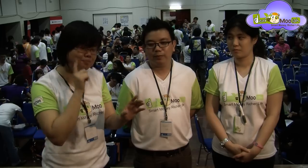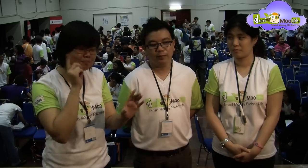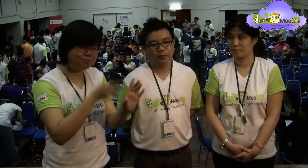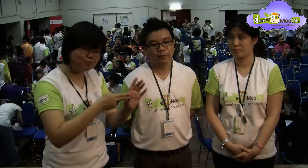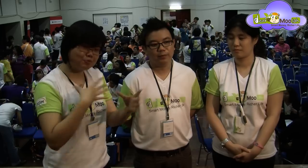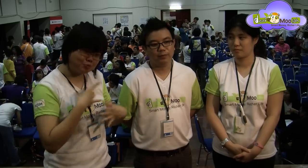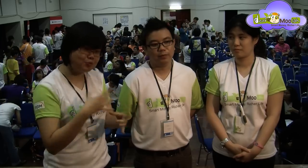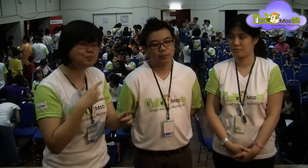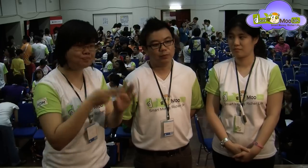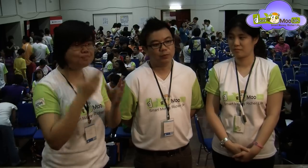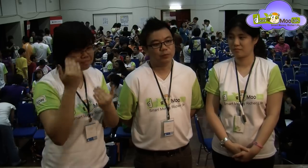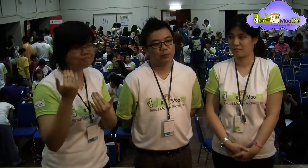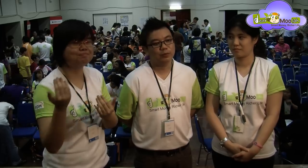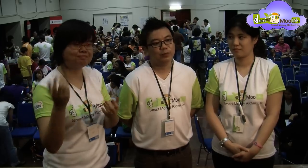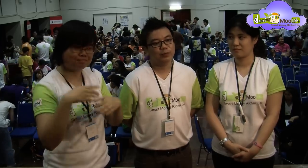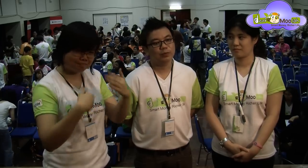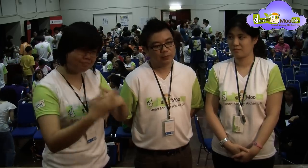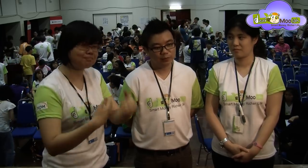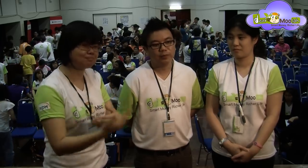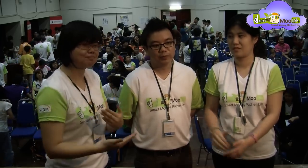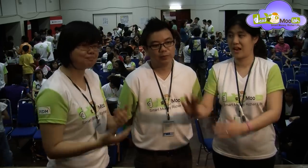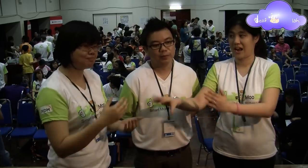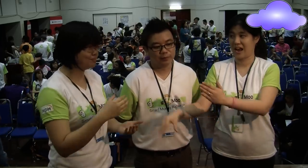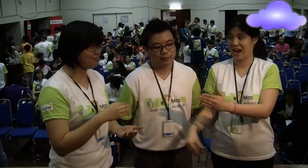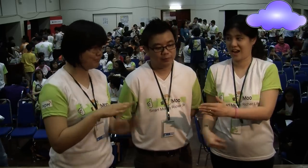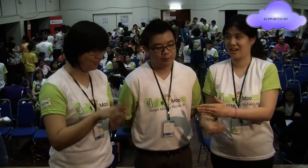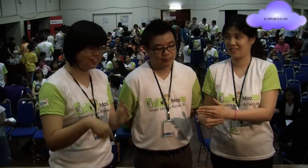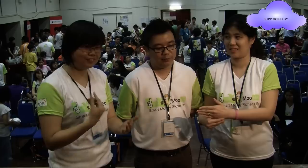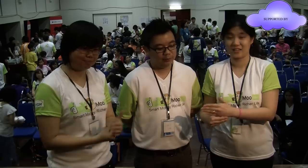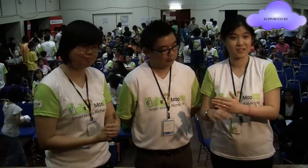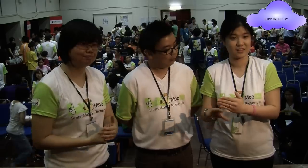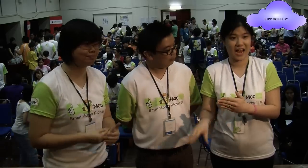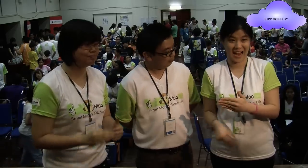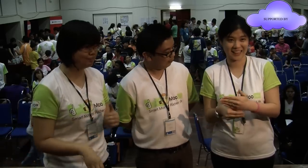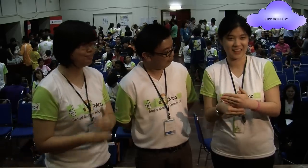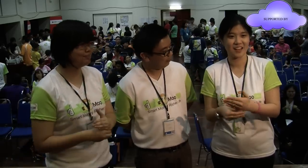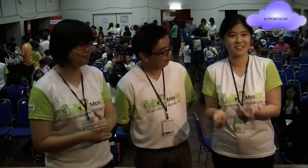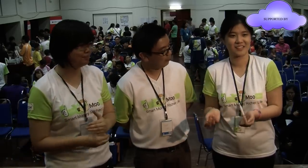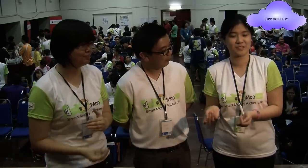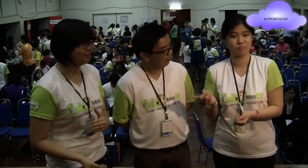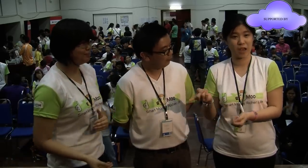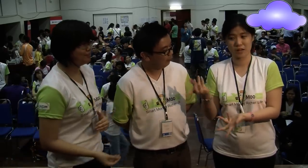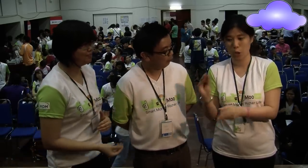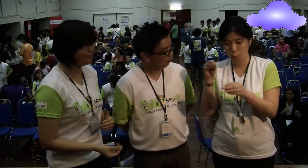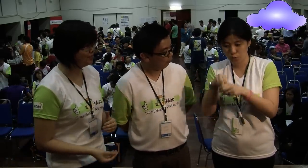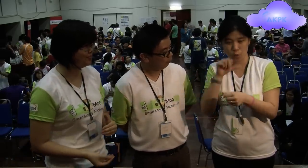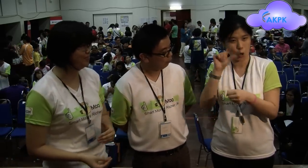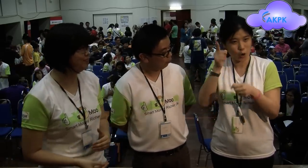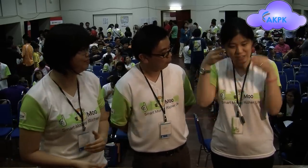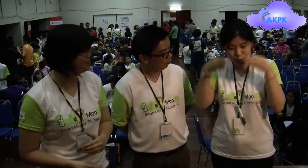what we like to do. Wait, wait. I'd like to add something. Now, we also don't want to just focus in